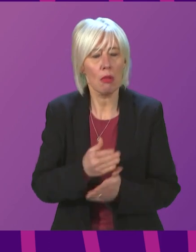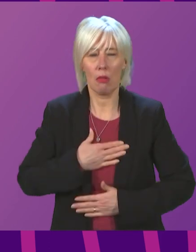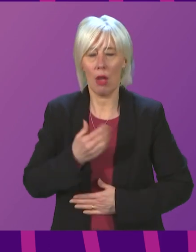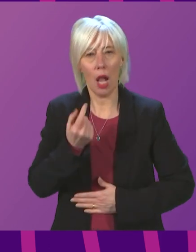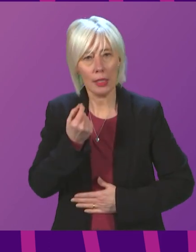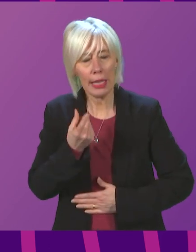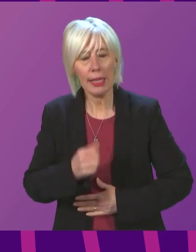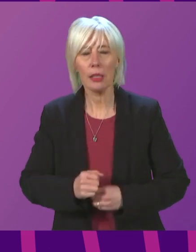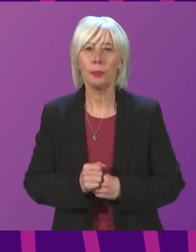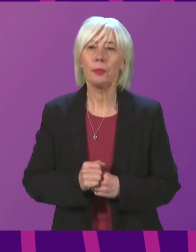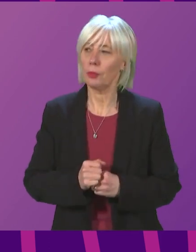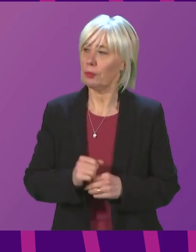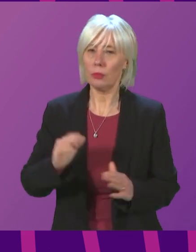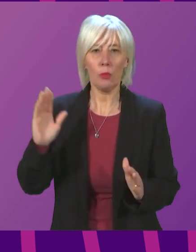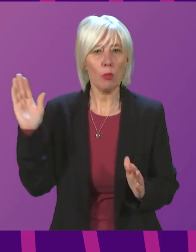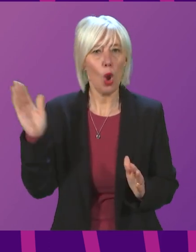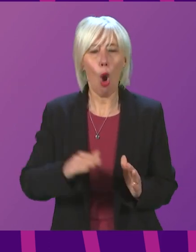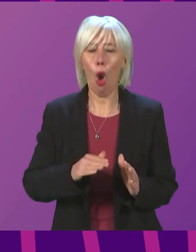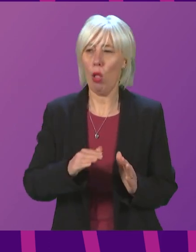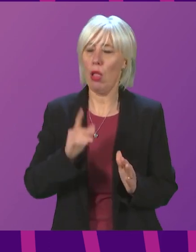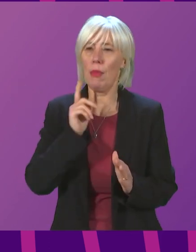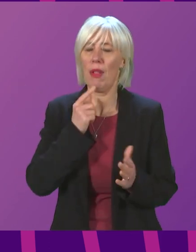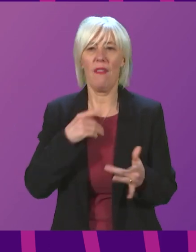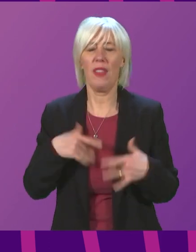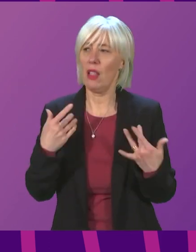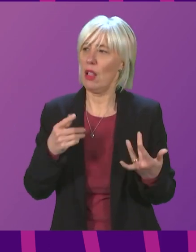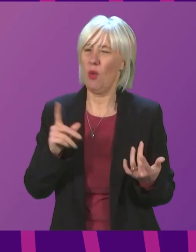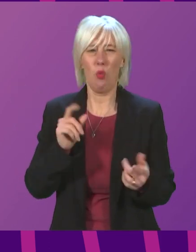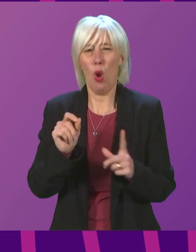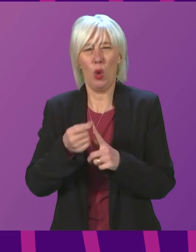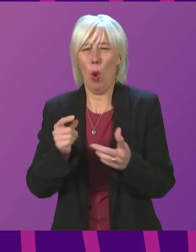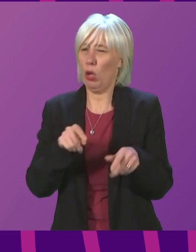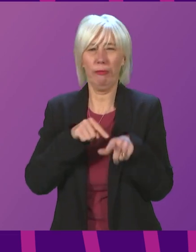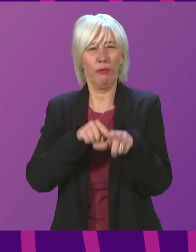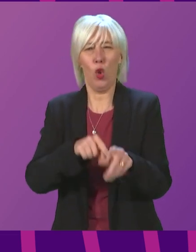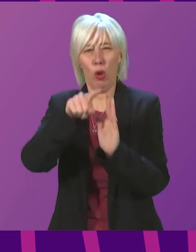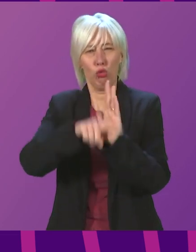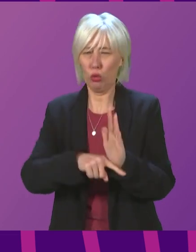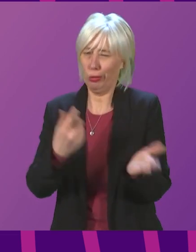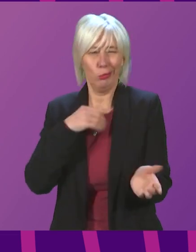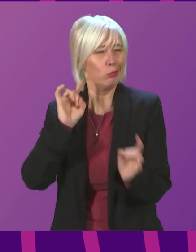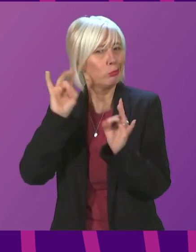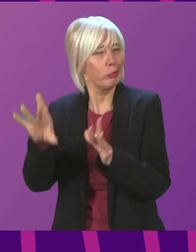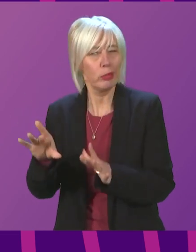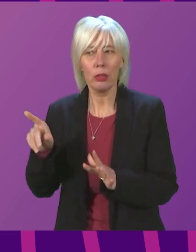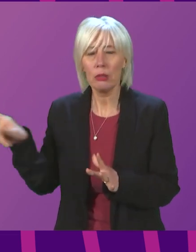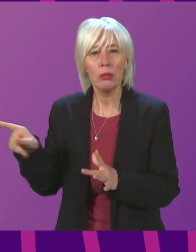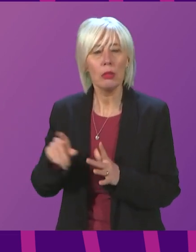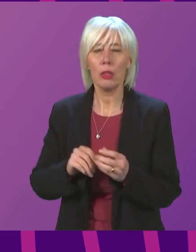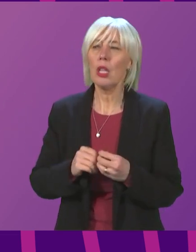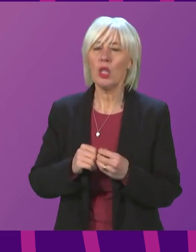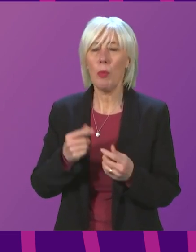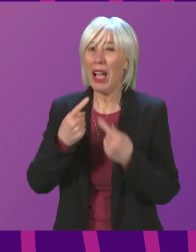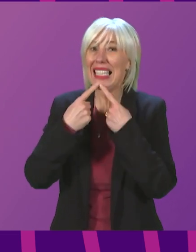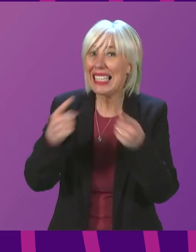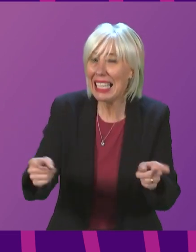all of that has the potential to undermine compliance with the things that we are still asking people to do. But what I would say to people is this.